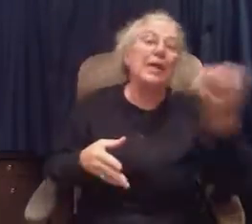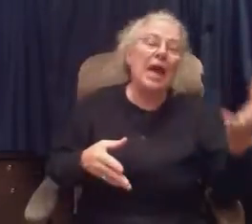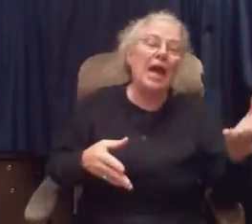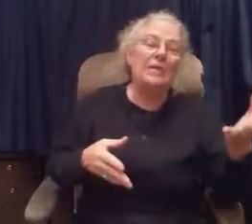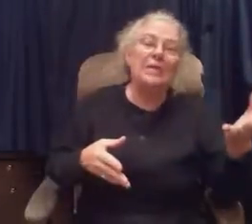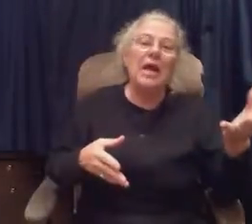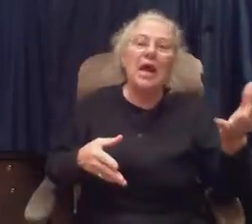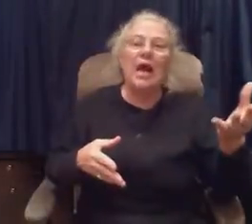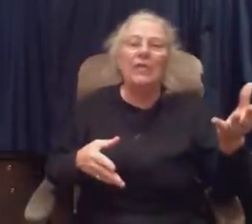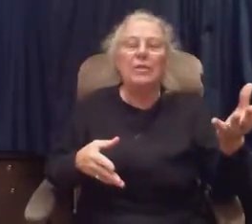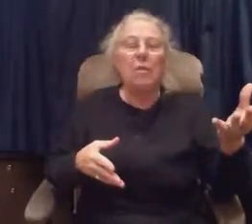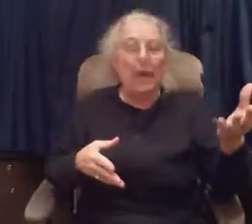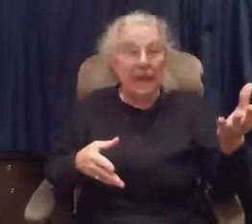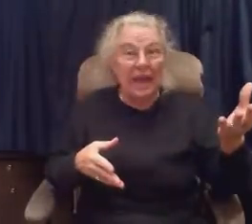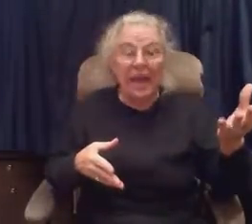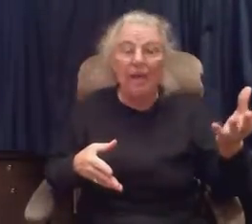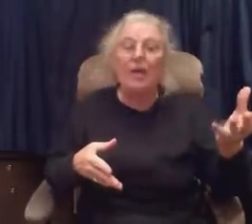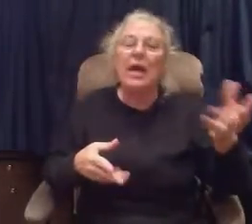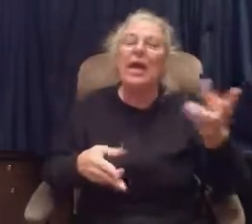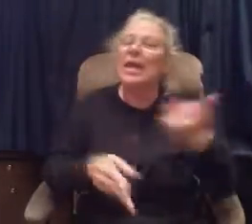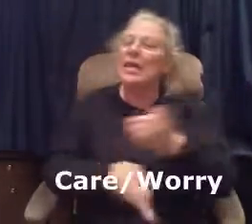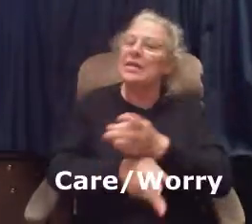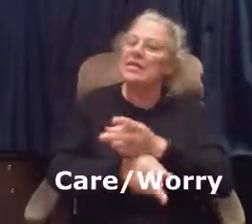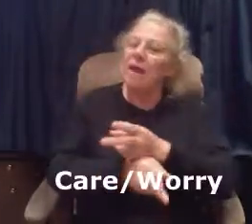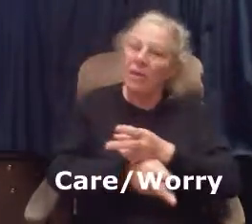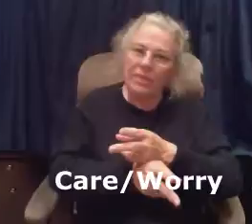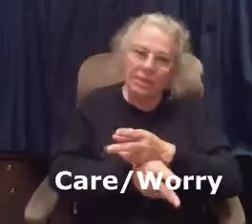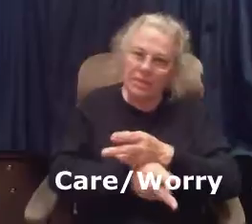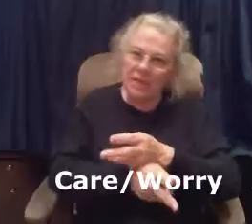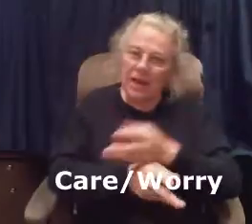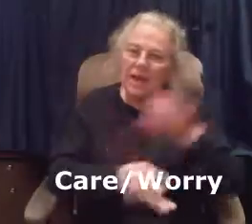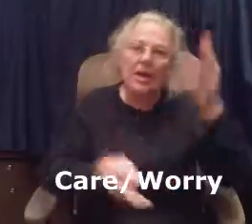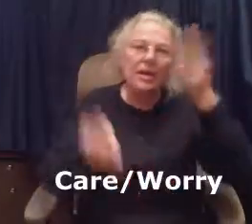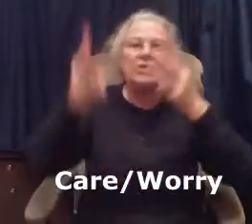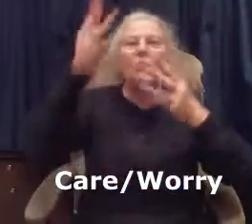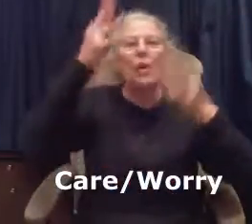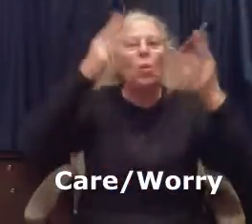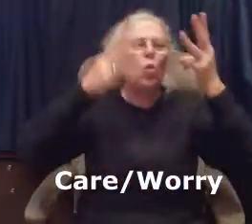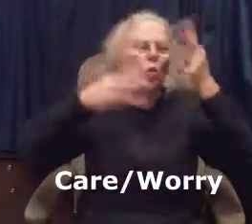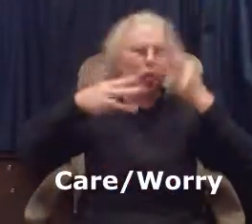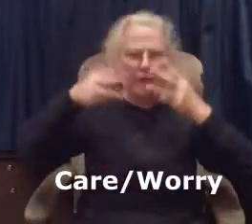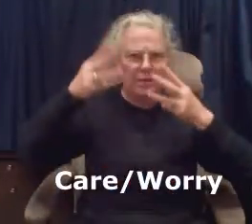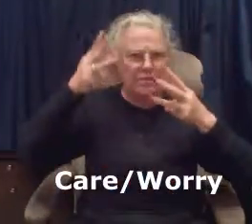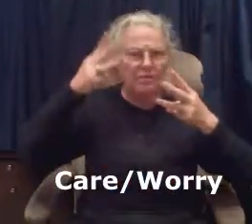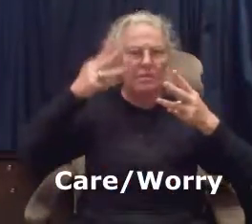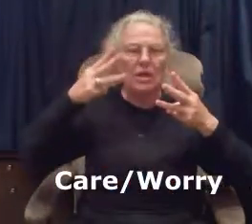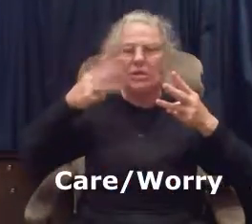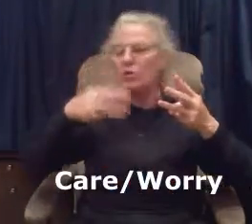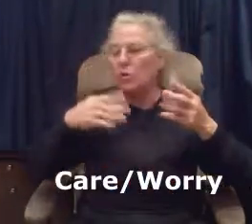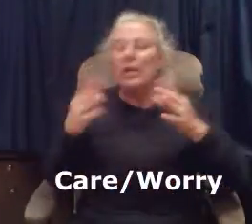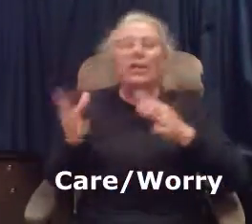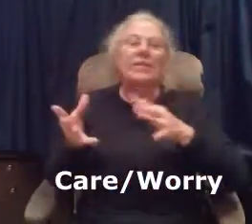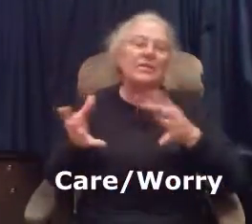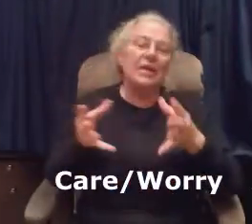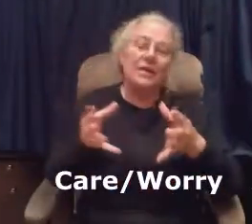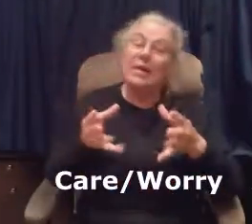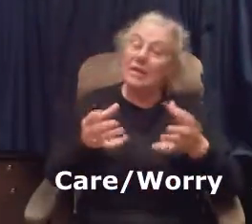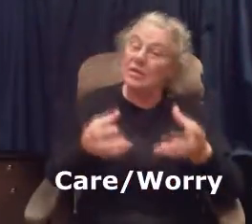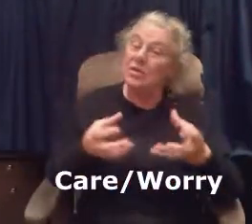cast and then my care it is not this care it is my worries so it's like I say this song